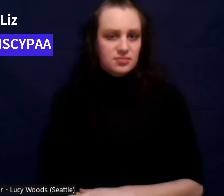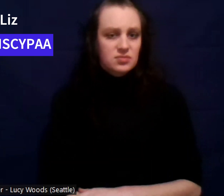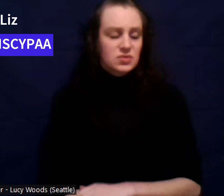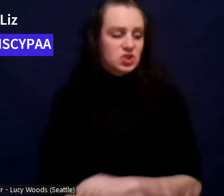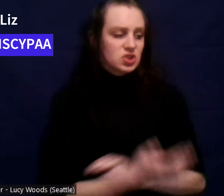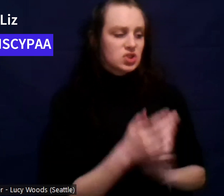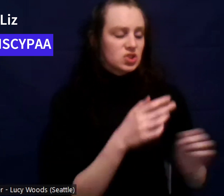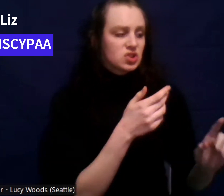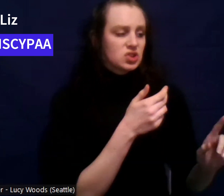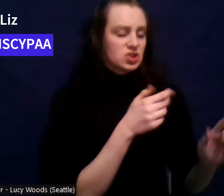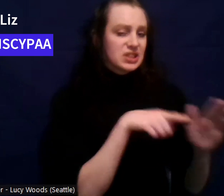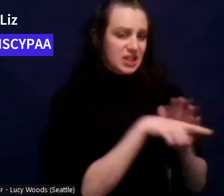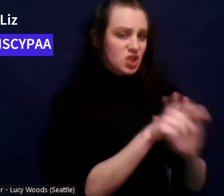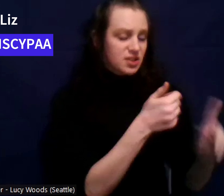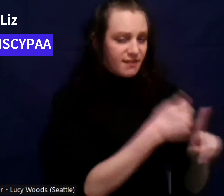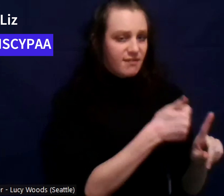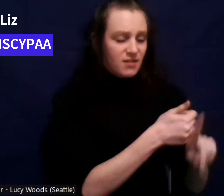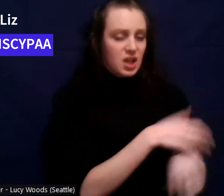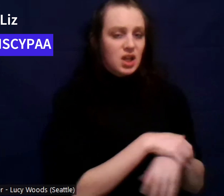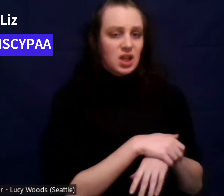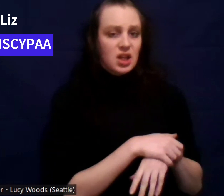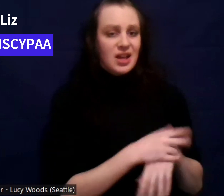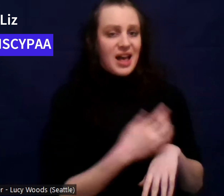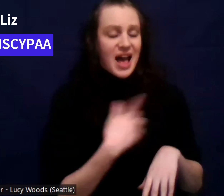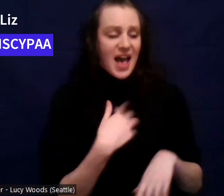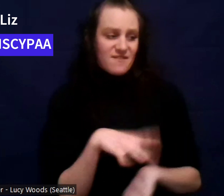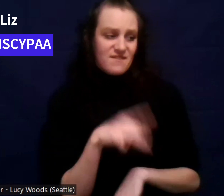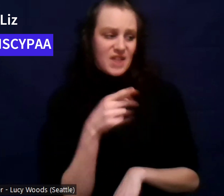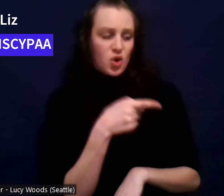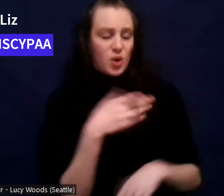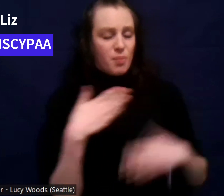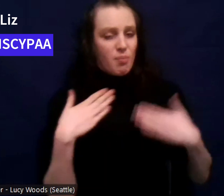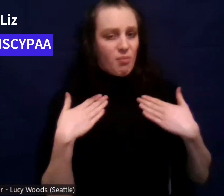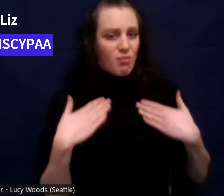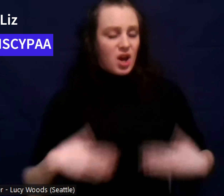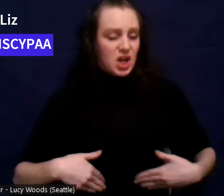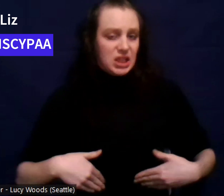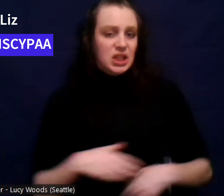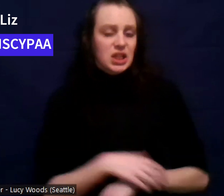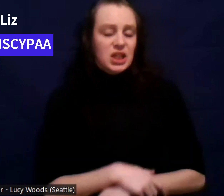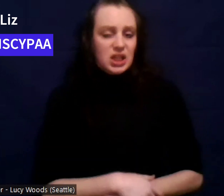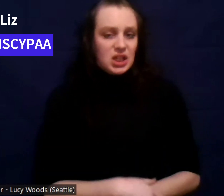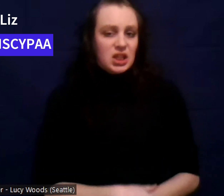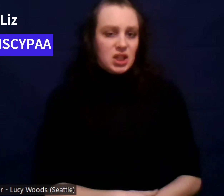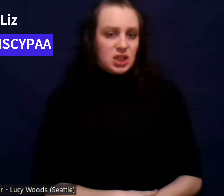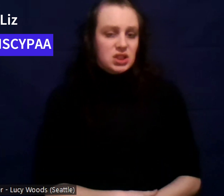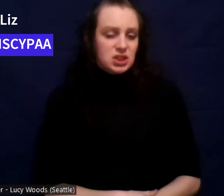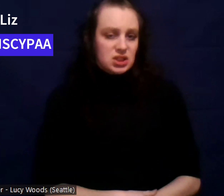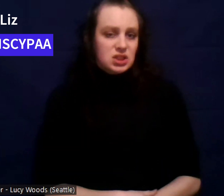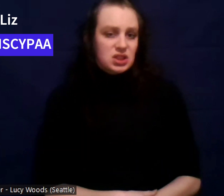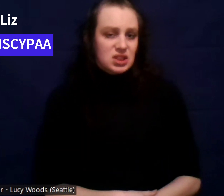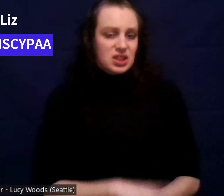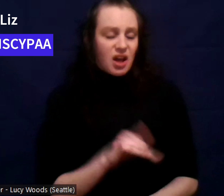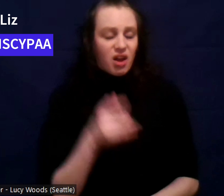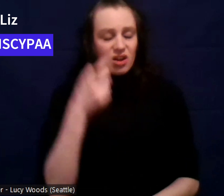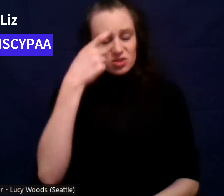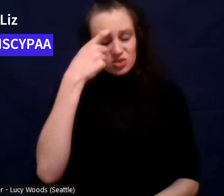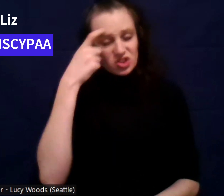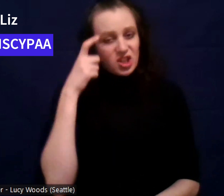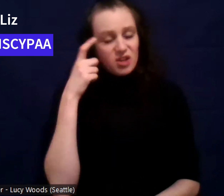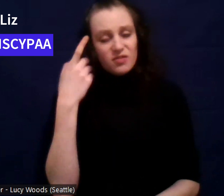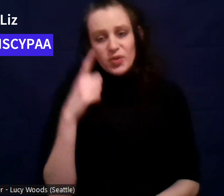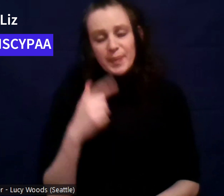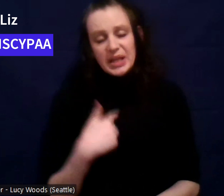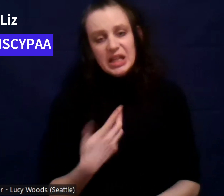suicide and I found her. Um, so it was very, um, traumatic for me.